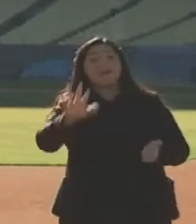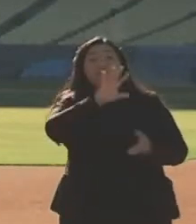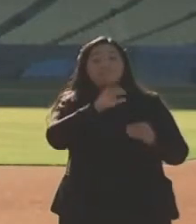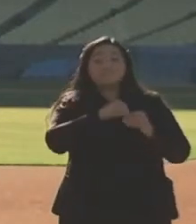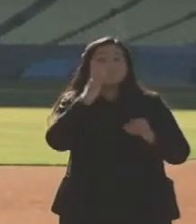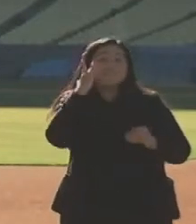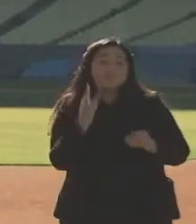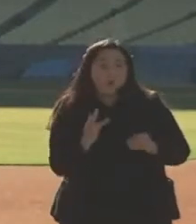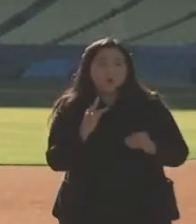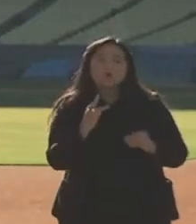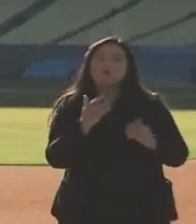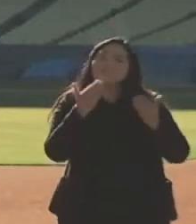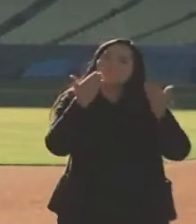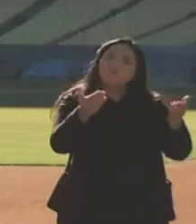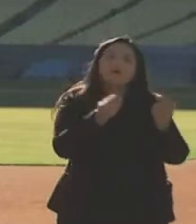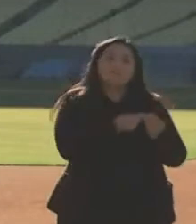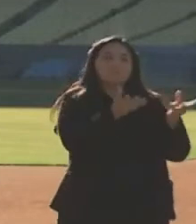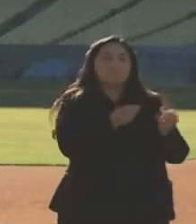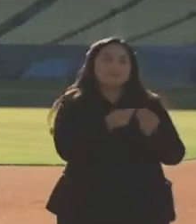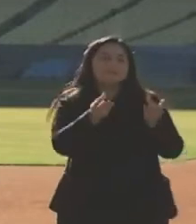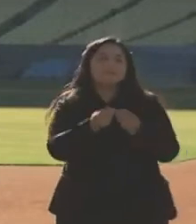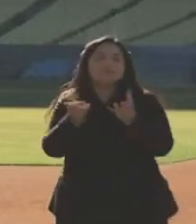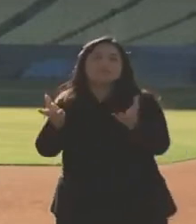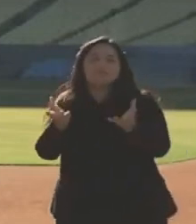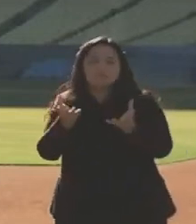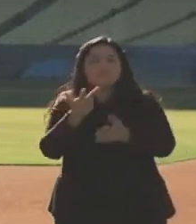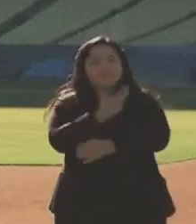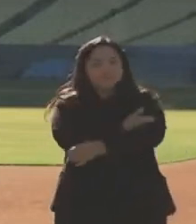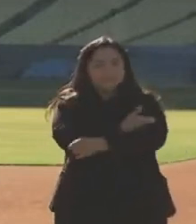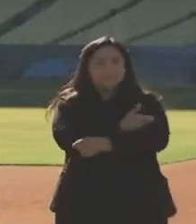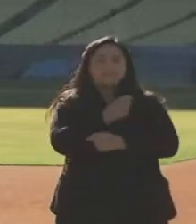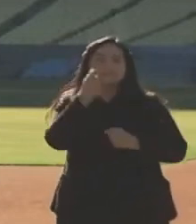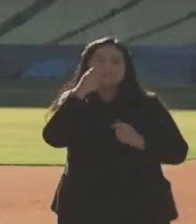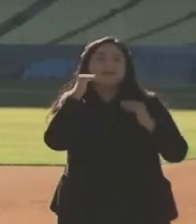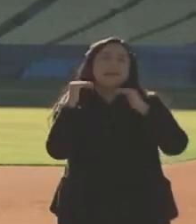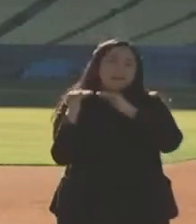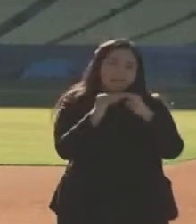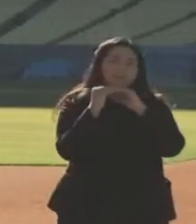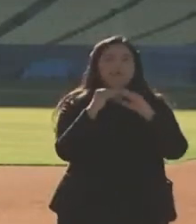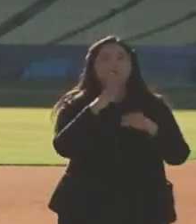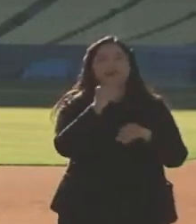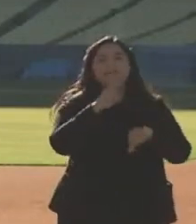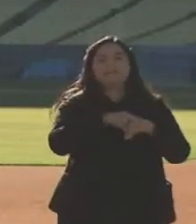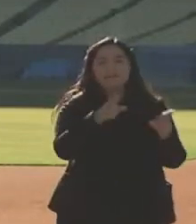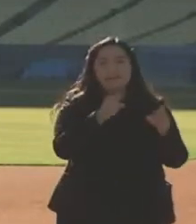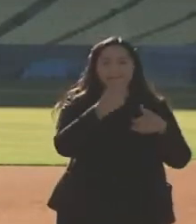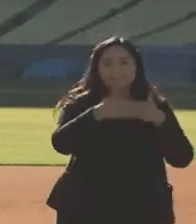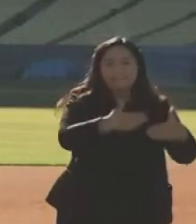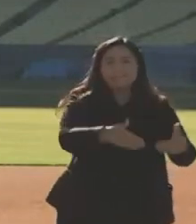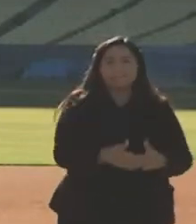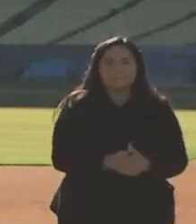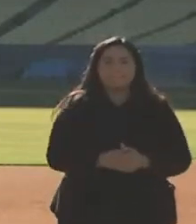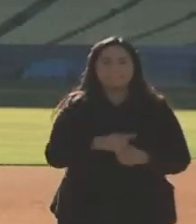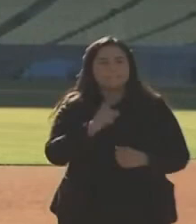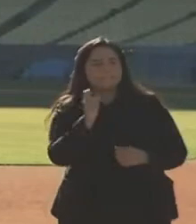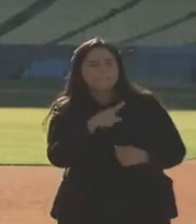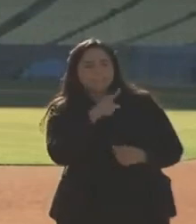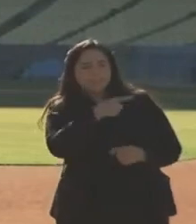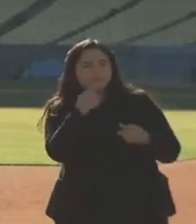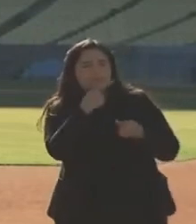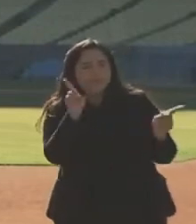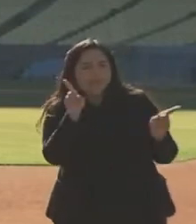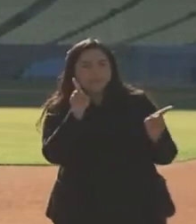those vaccines in an equitable manner, but a very timely and judicious way. Your announcement that anyone